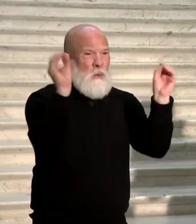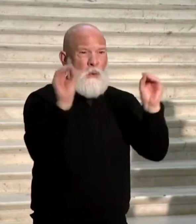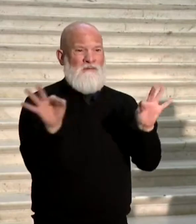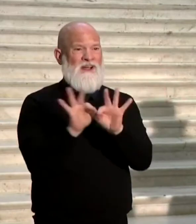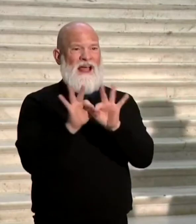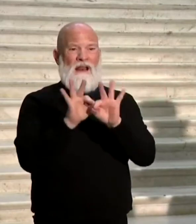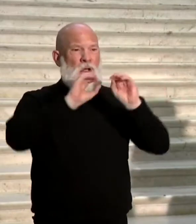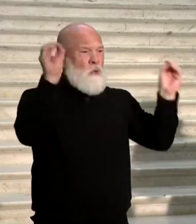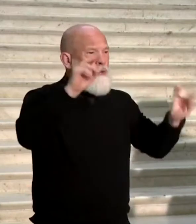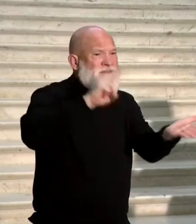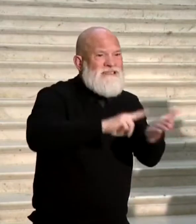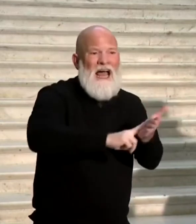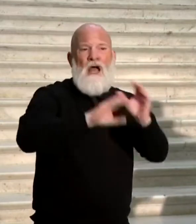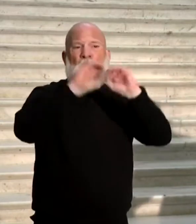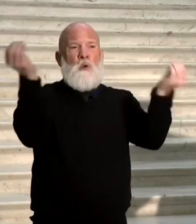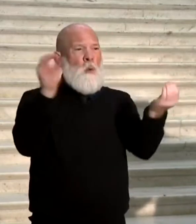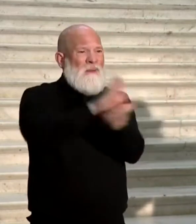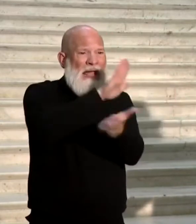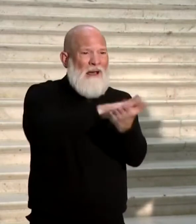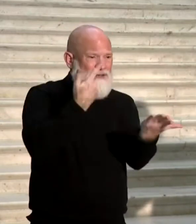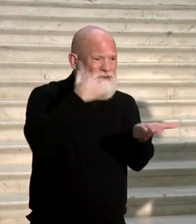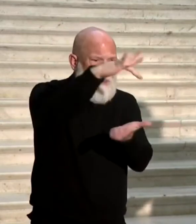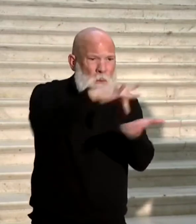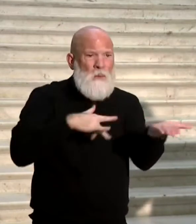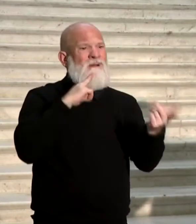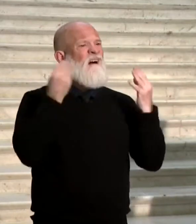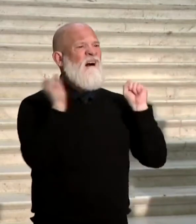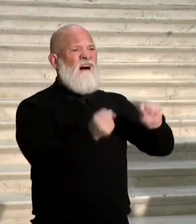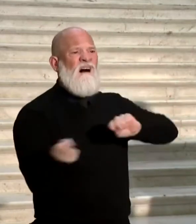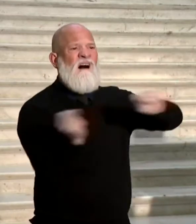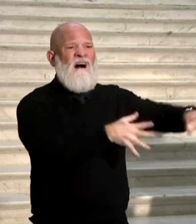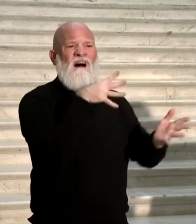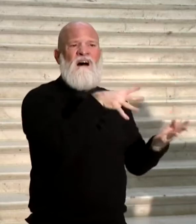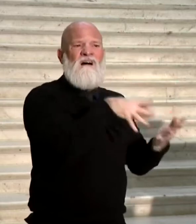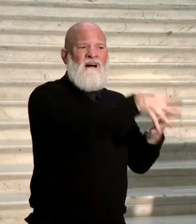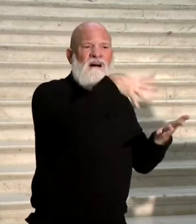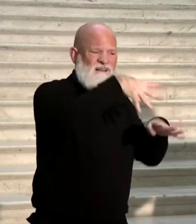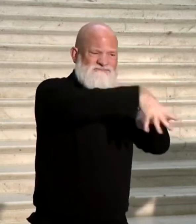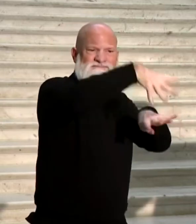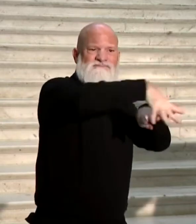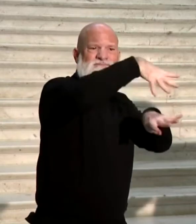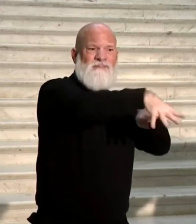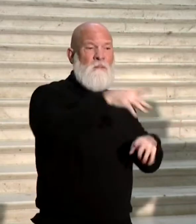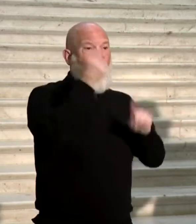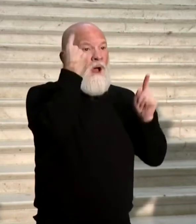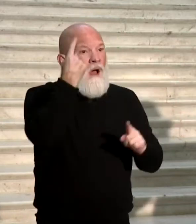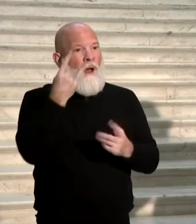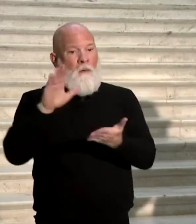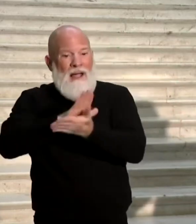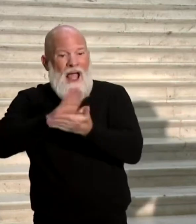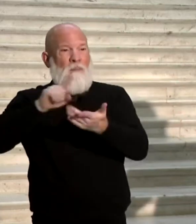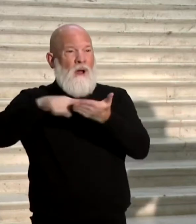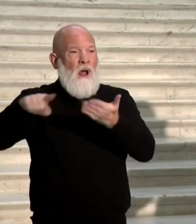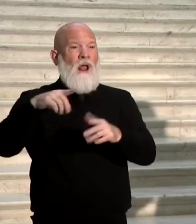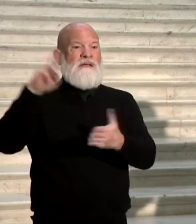it back. They're just basically trash. The law requires you keep the signature and oath envelopes and the ballots themselves for 22 months.